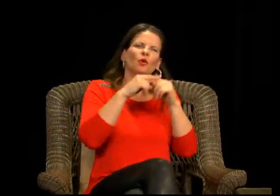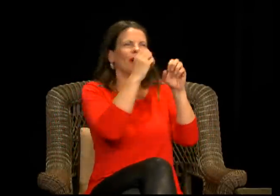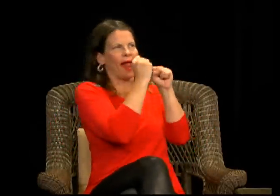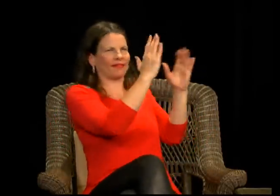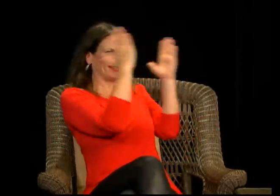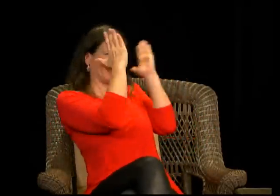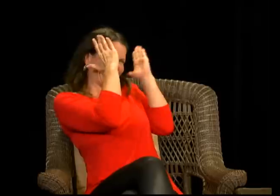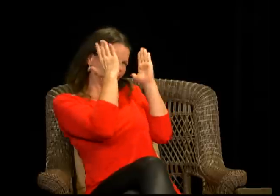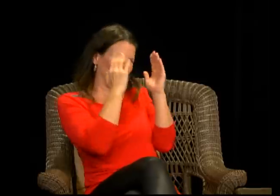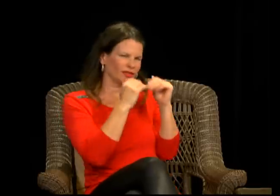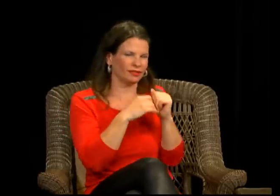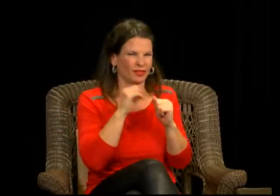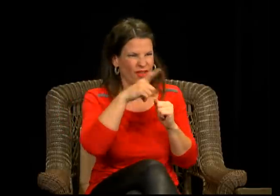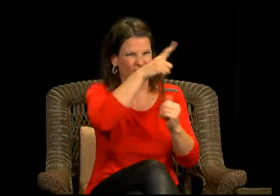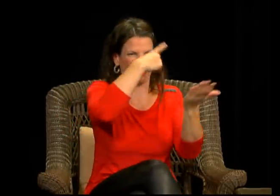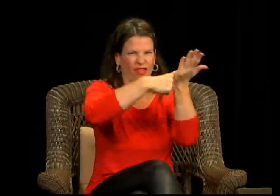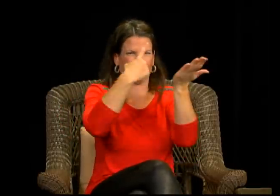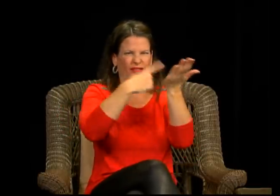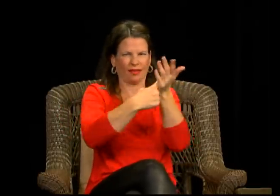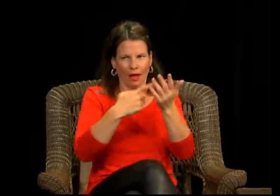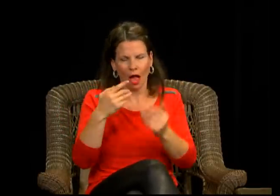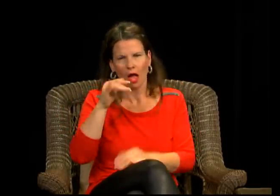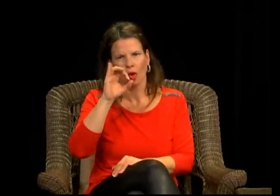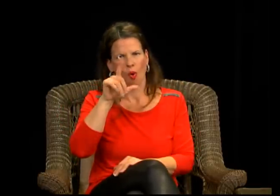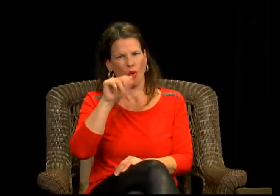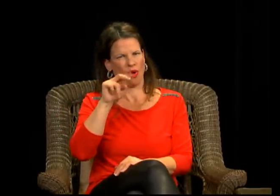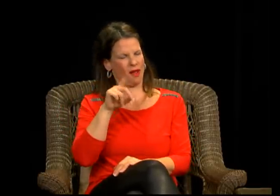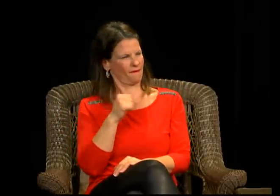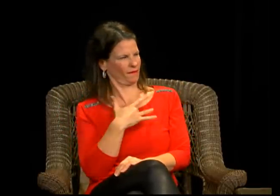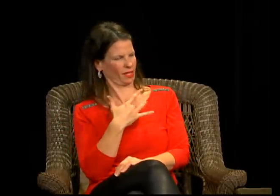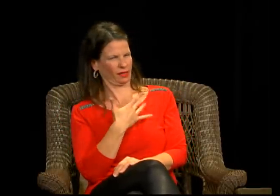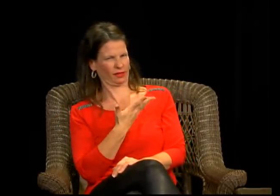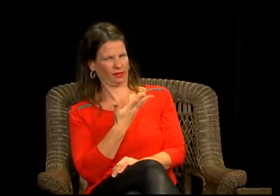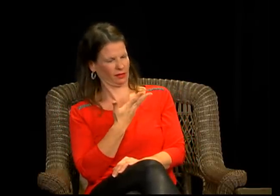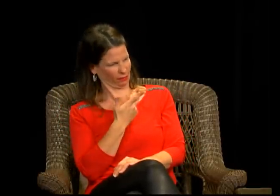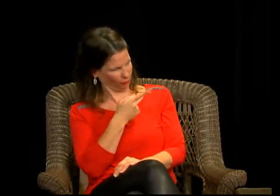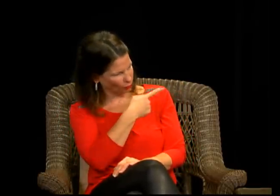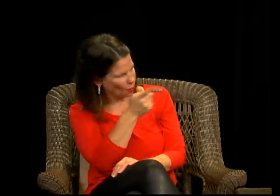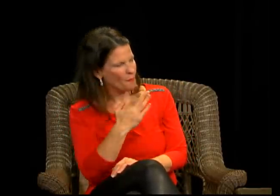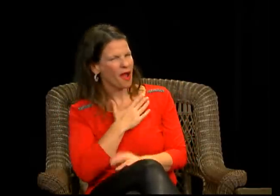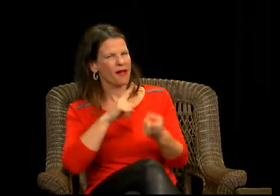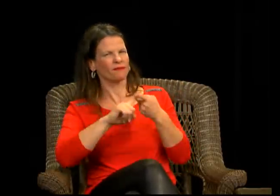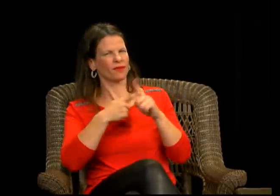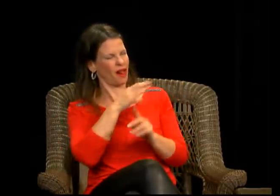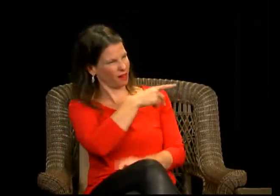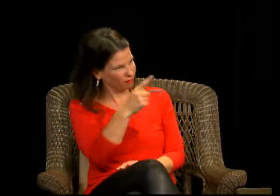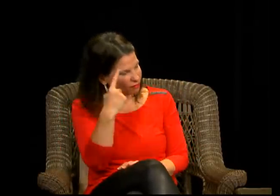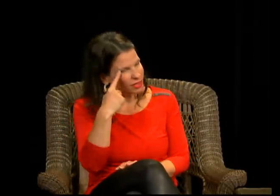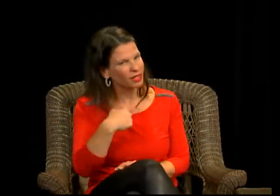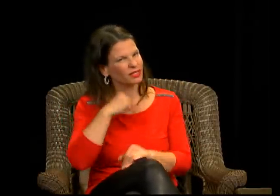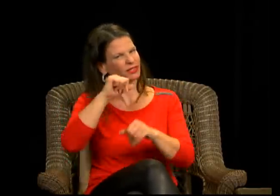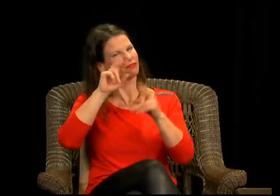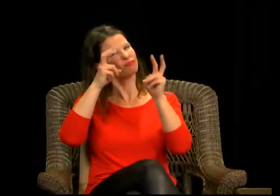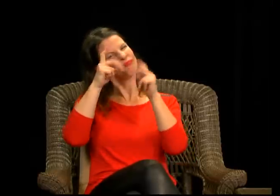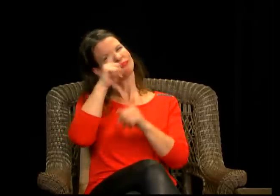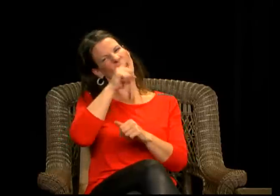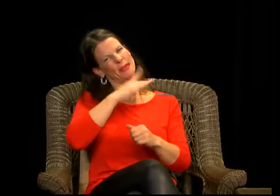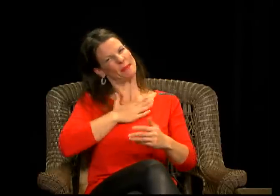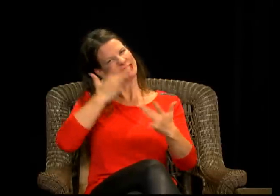mental disorder where someone repeatedly deliberately acts as if they have a physical mental illness but they really don't so